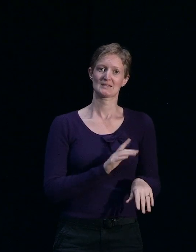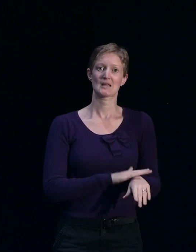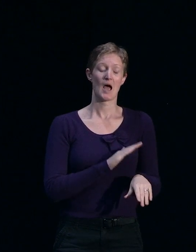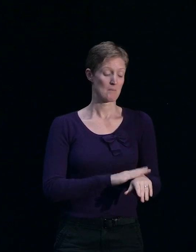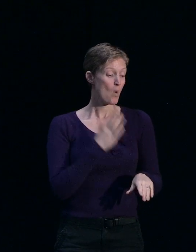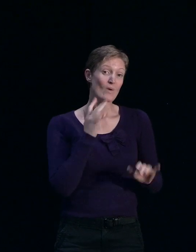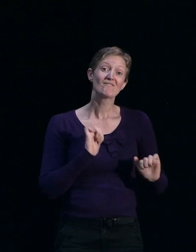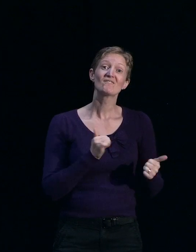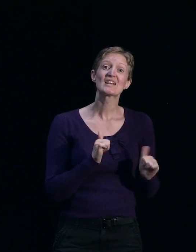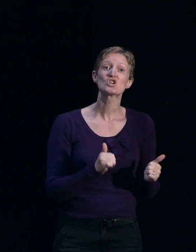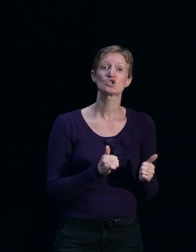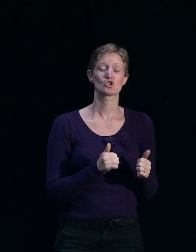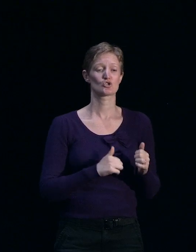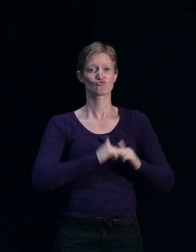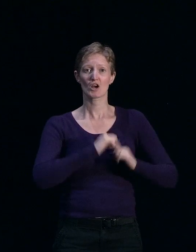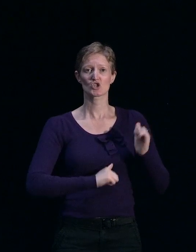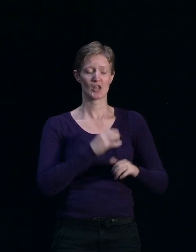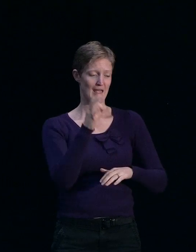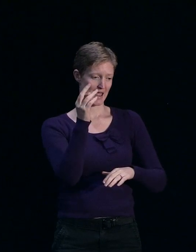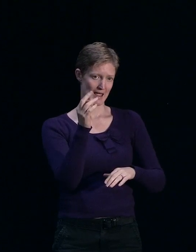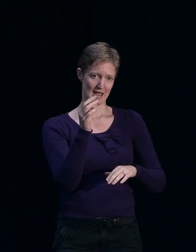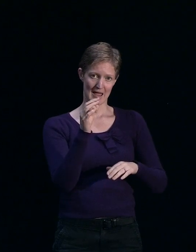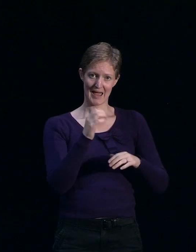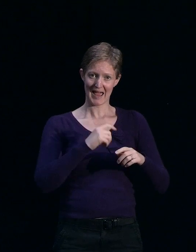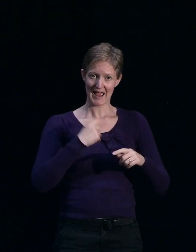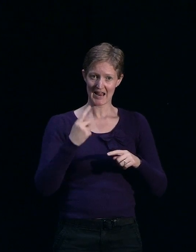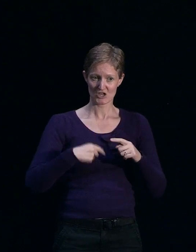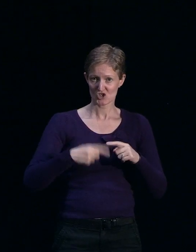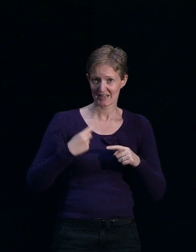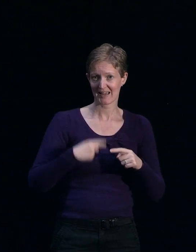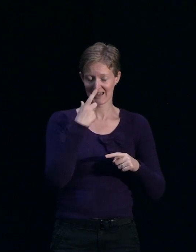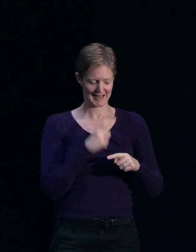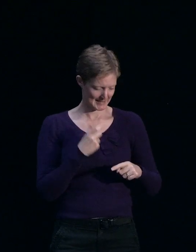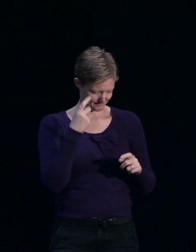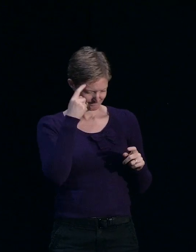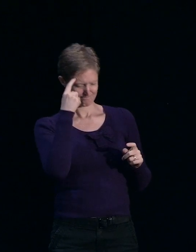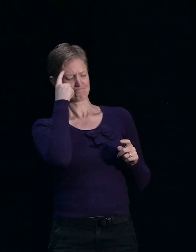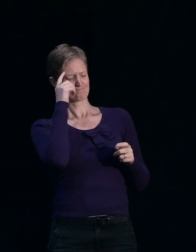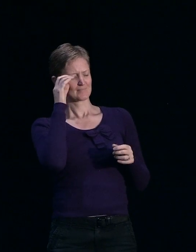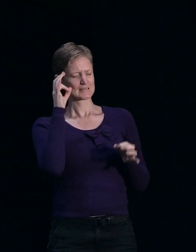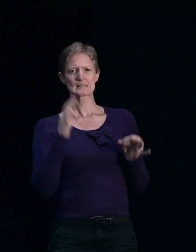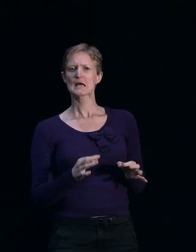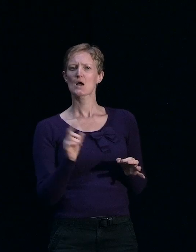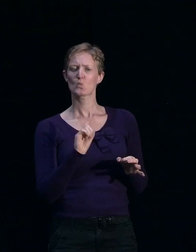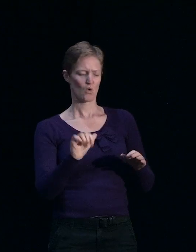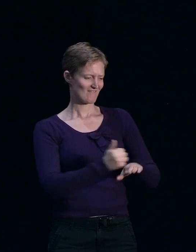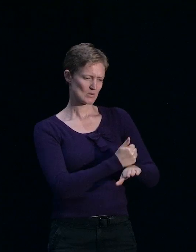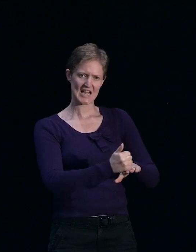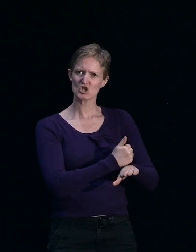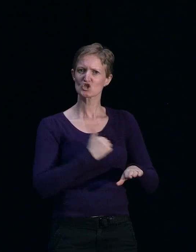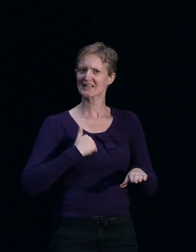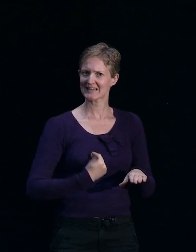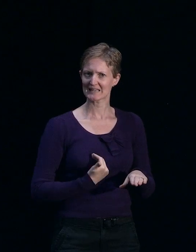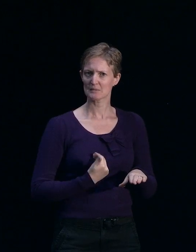can design a suitable type of foundation knowing what the ground conditions are like. Now this means that with the technical